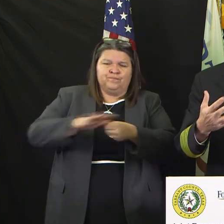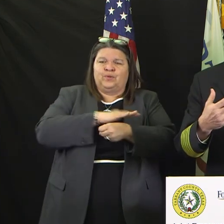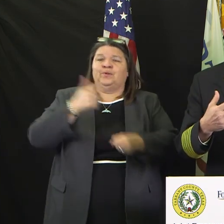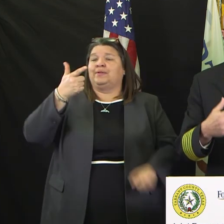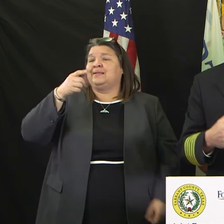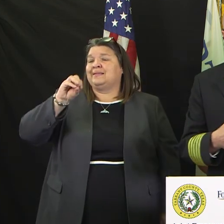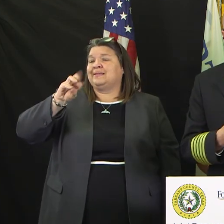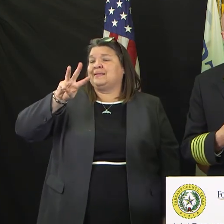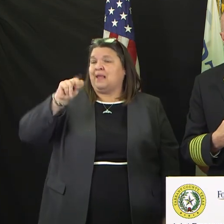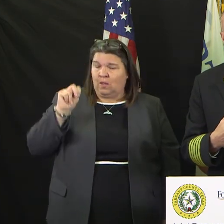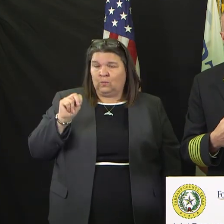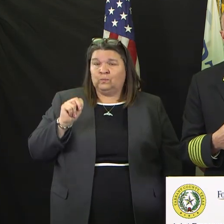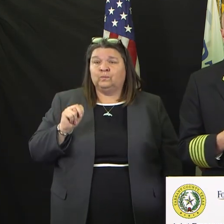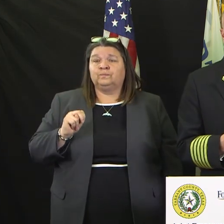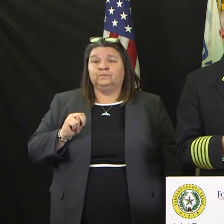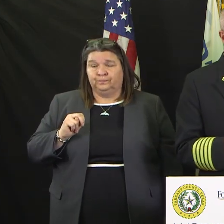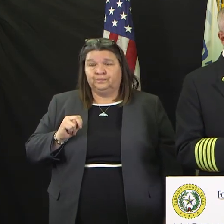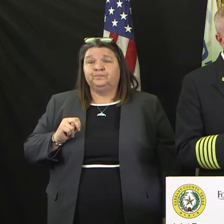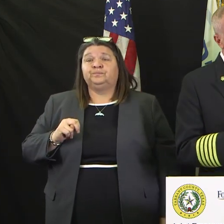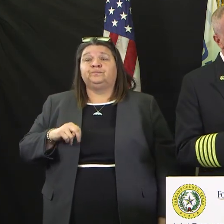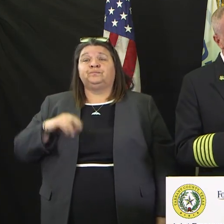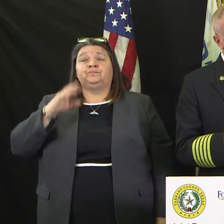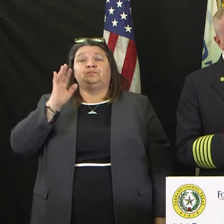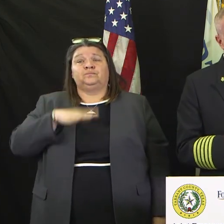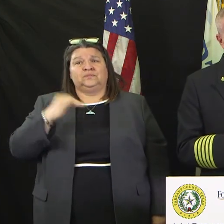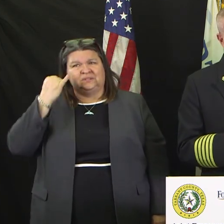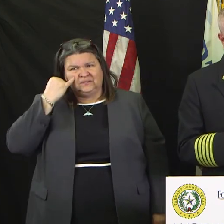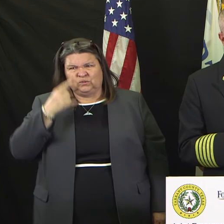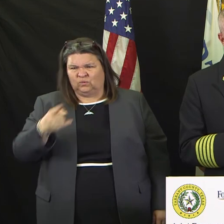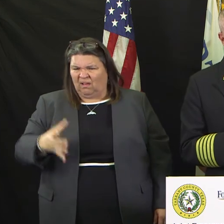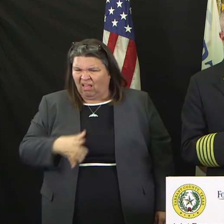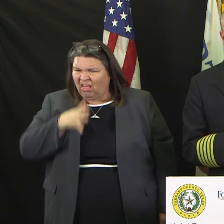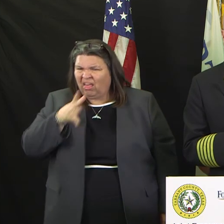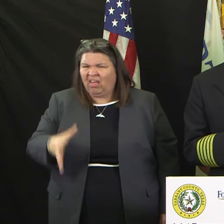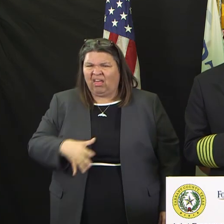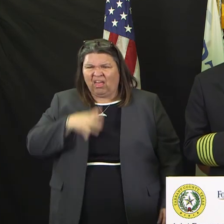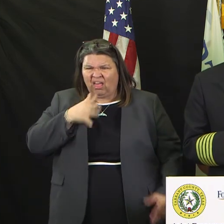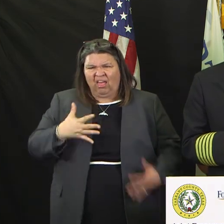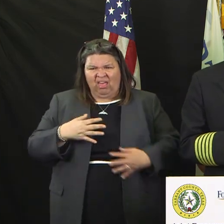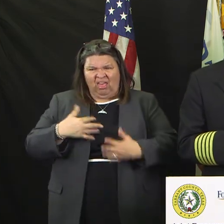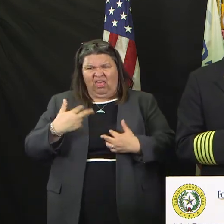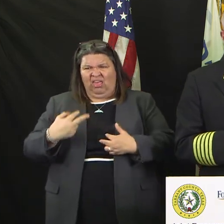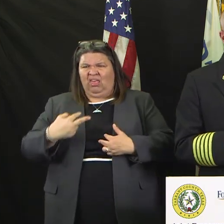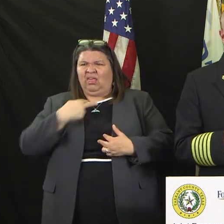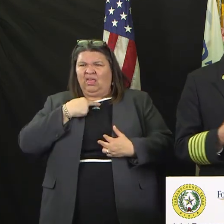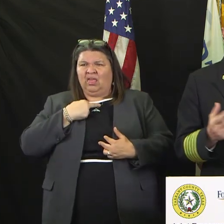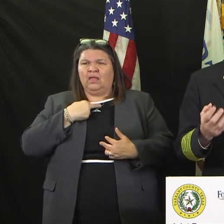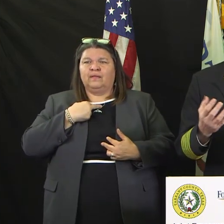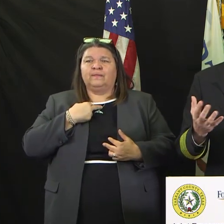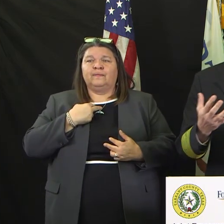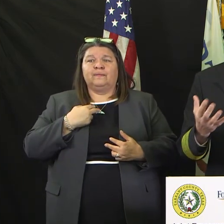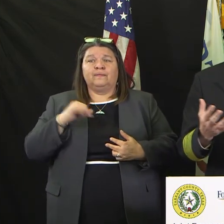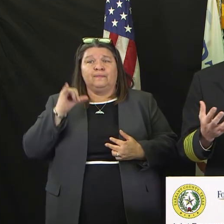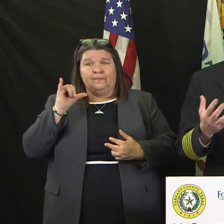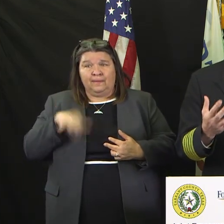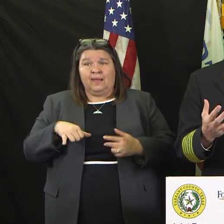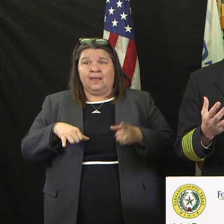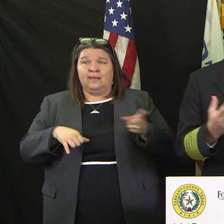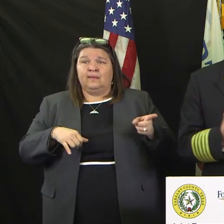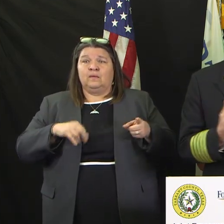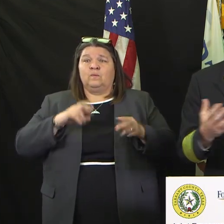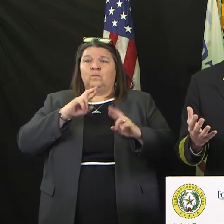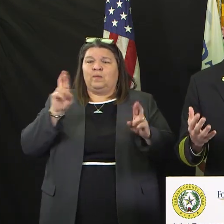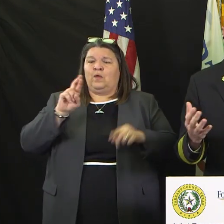from if you get sick and so forth. He'll also have a pair of rubber gloves on for personal protection of